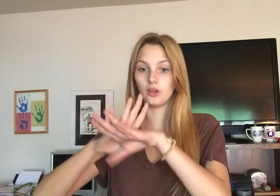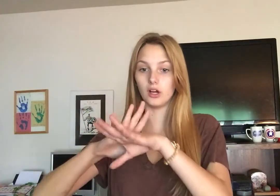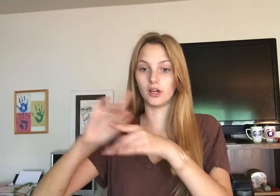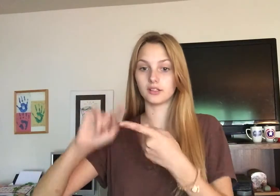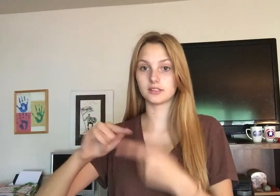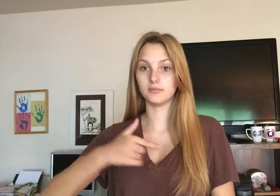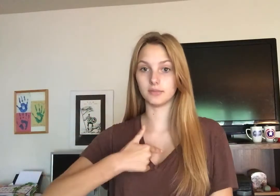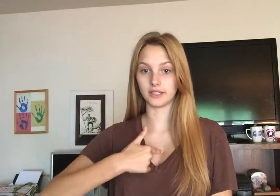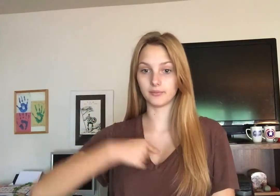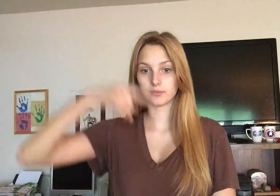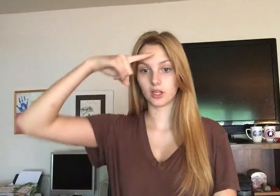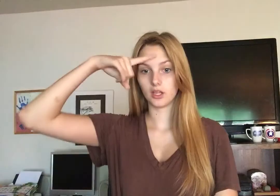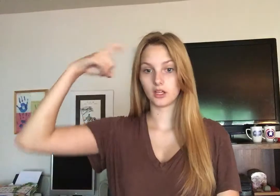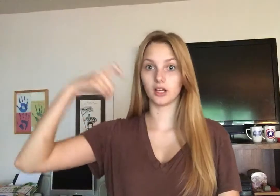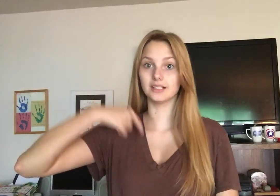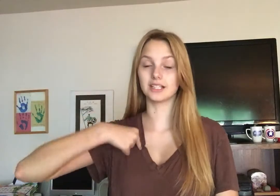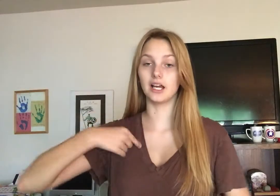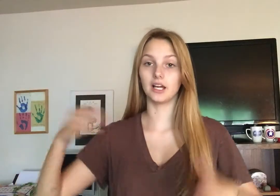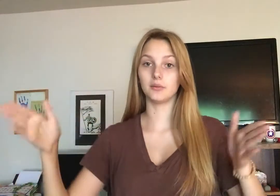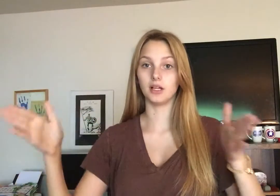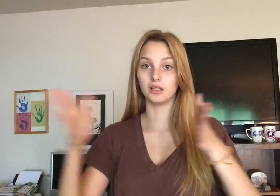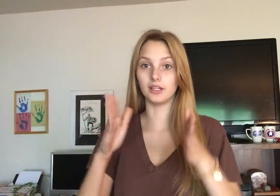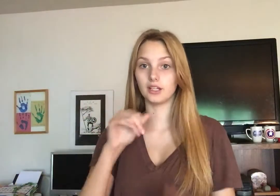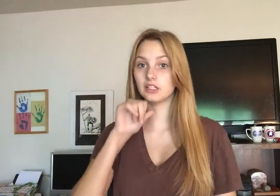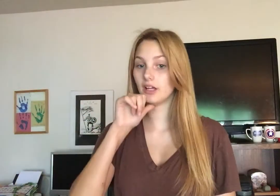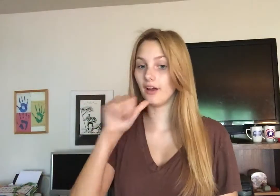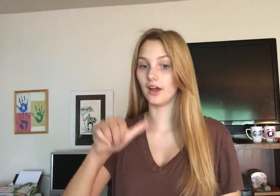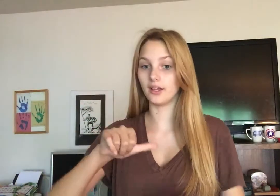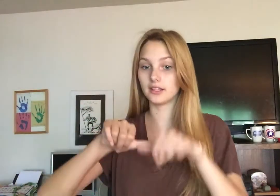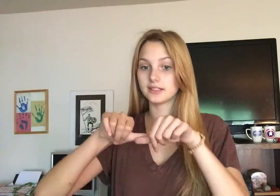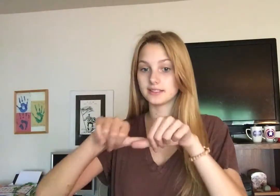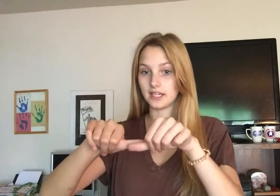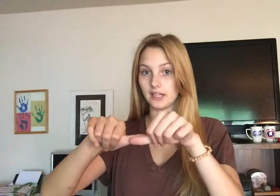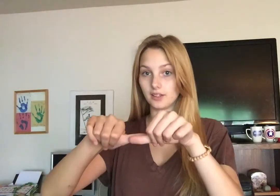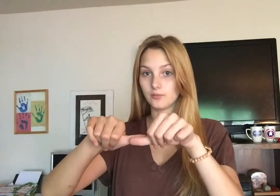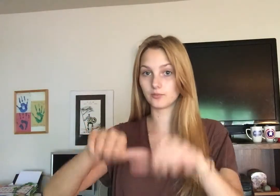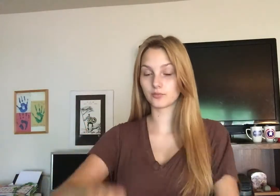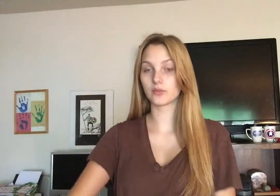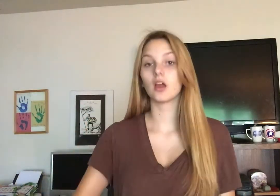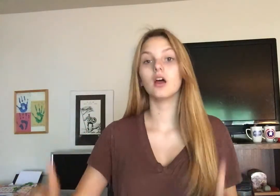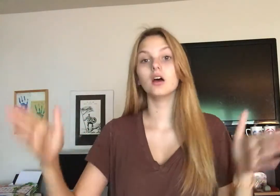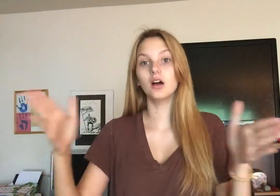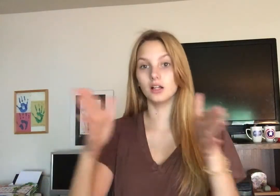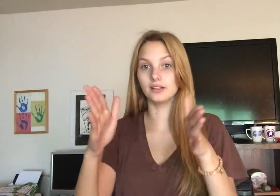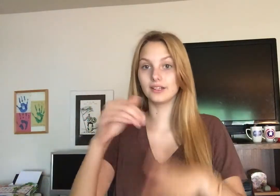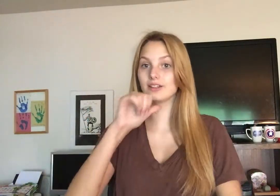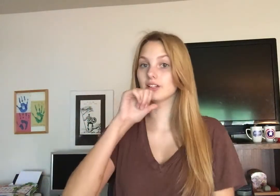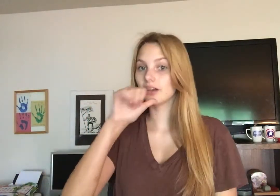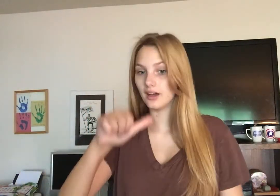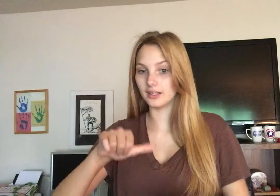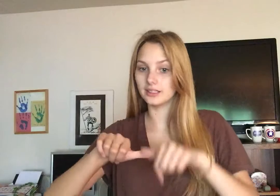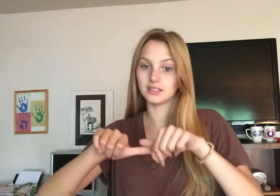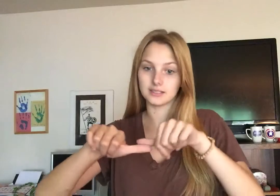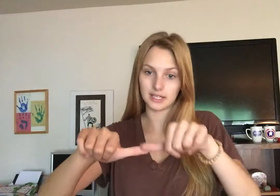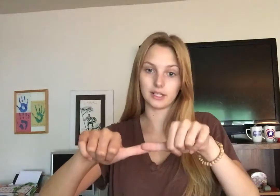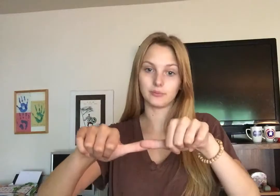on to me, because I'm a little unsteady, a little unsteady.